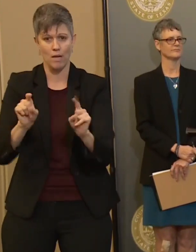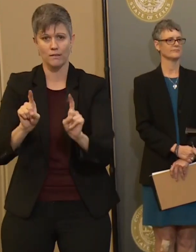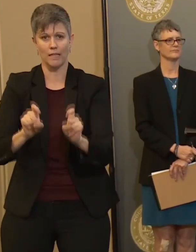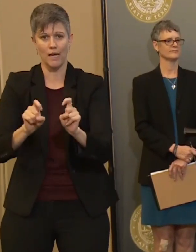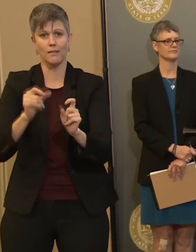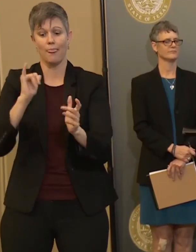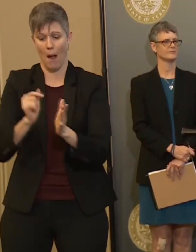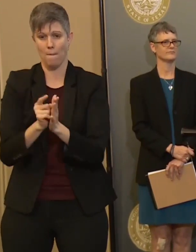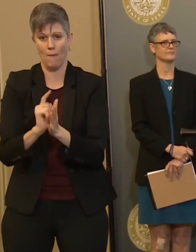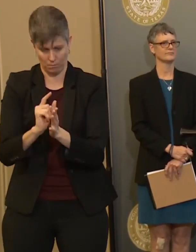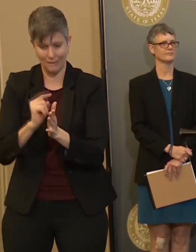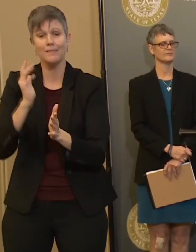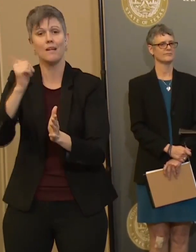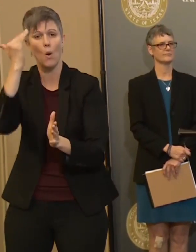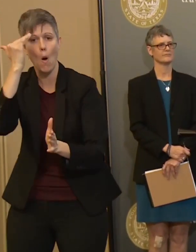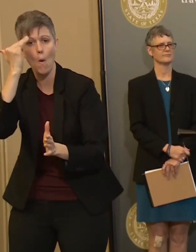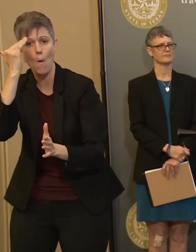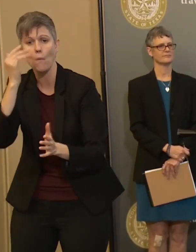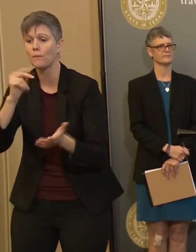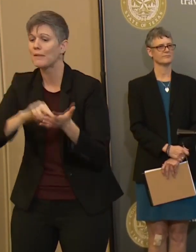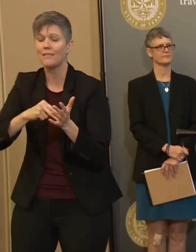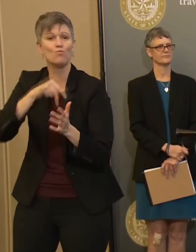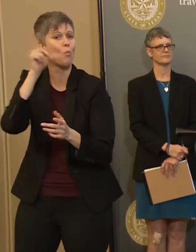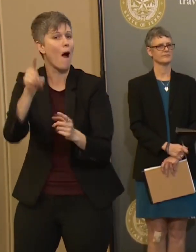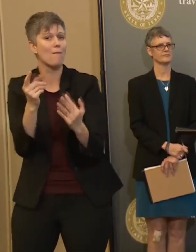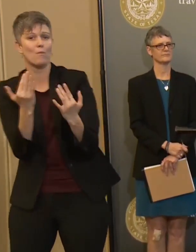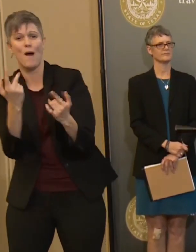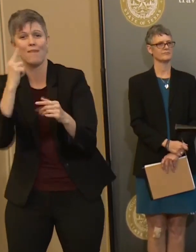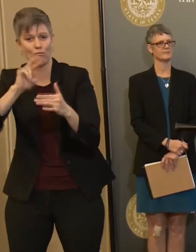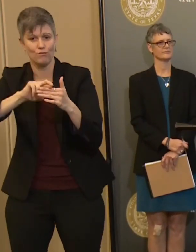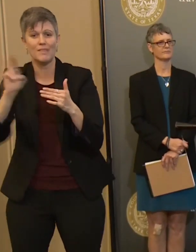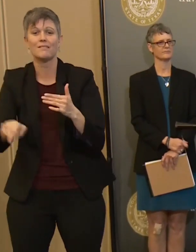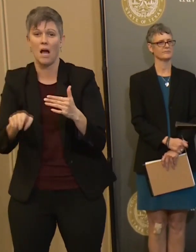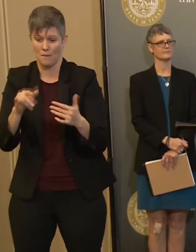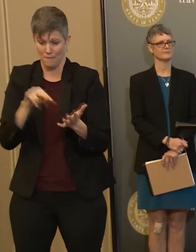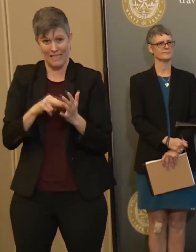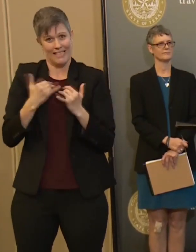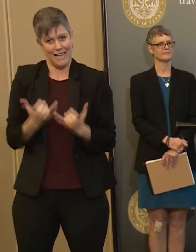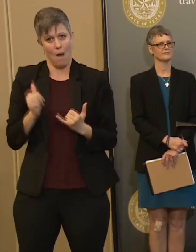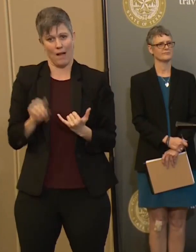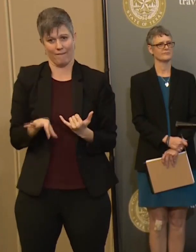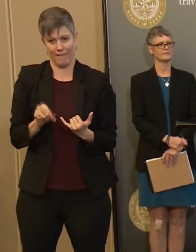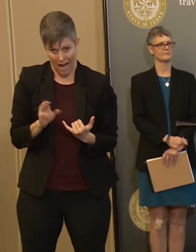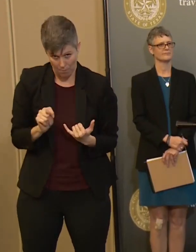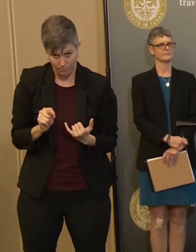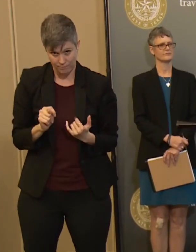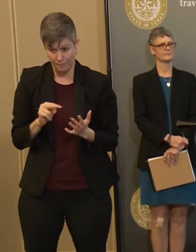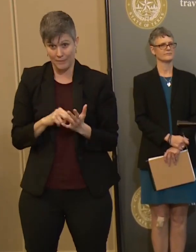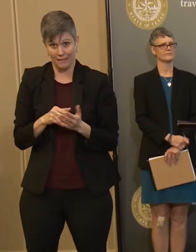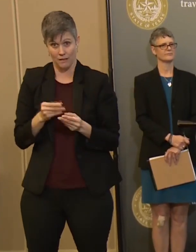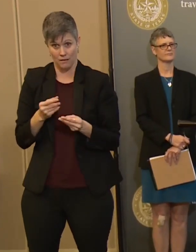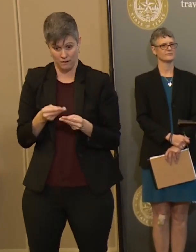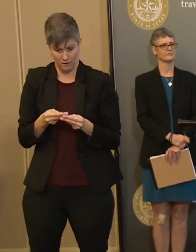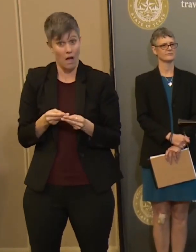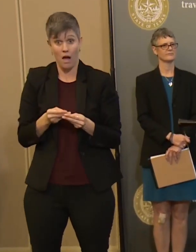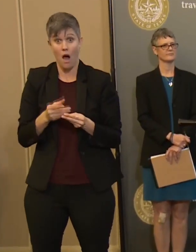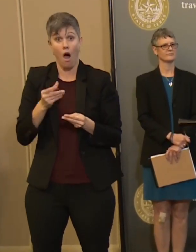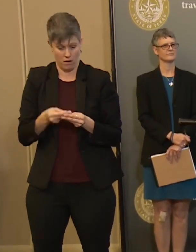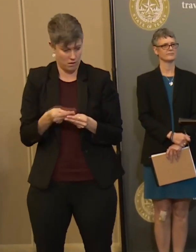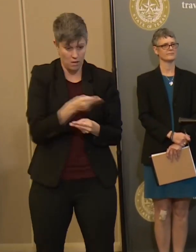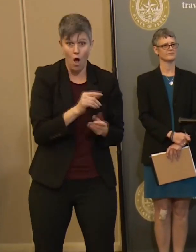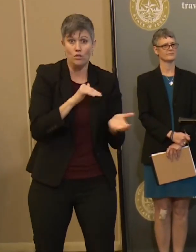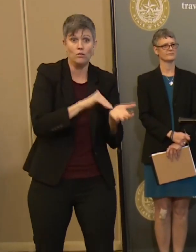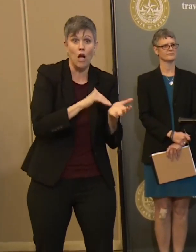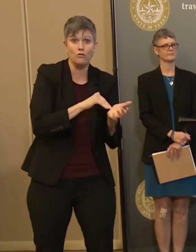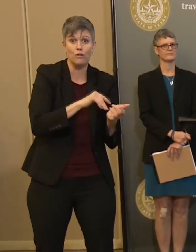hospitals or soon in hospitals, but could be generalized to other clinical settings and outpatient settings, which could give a result in 45 minutes.